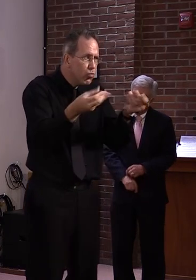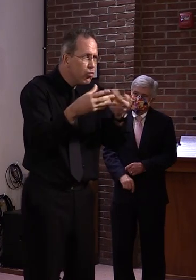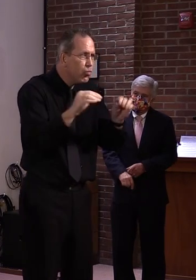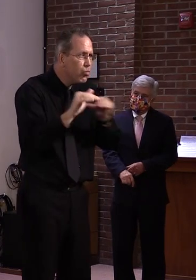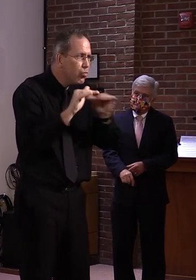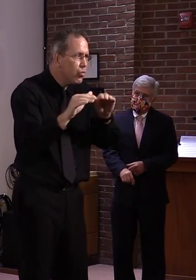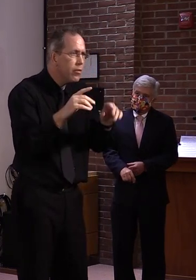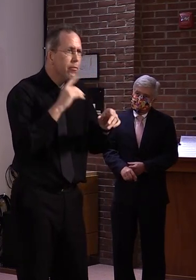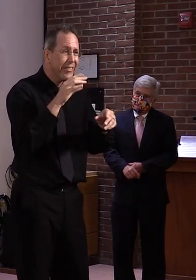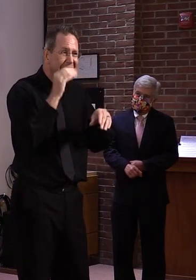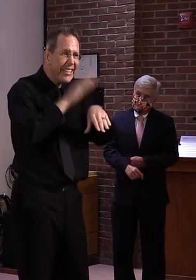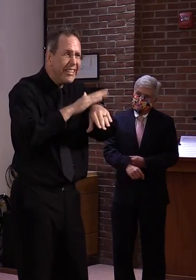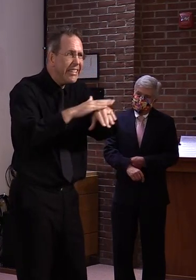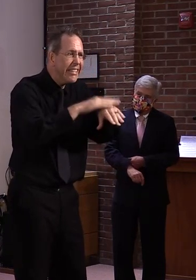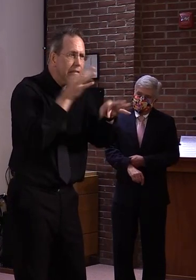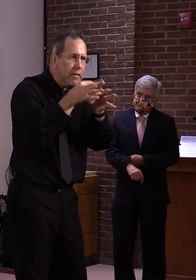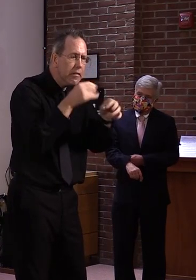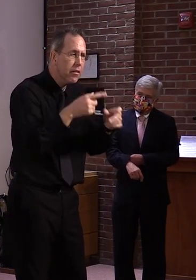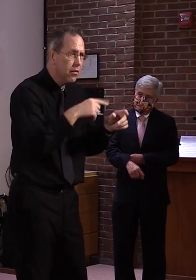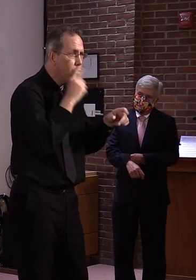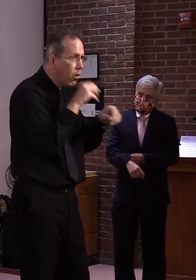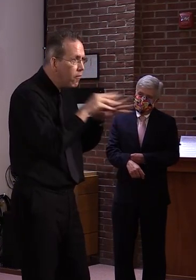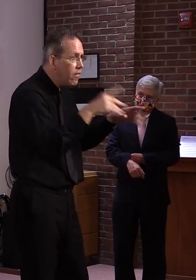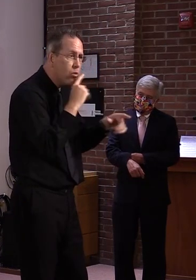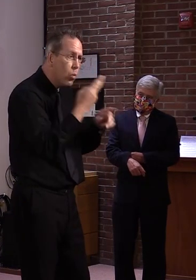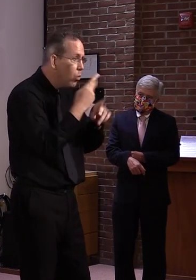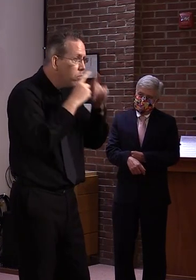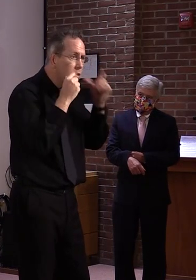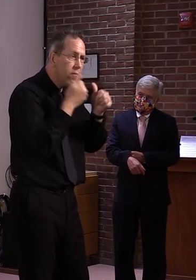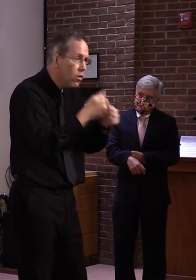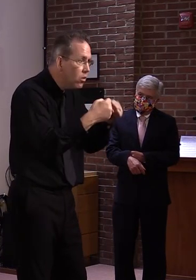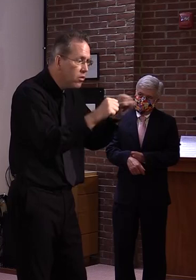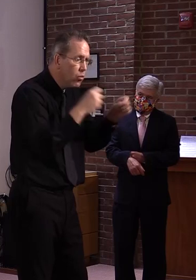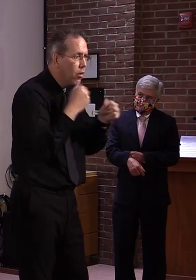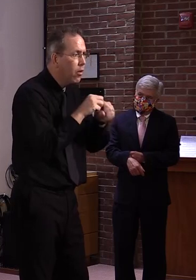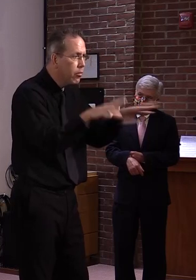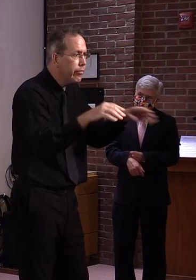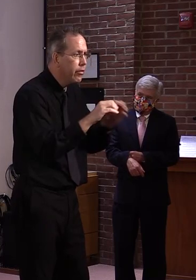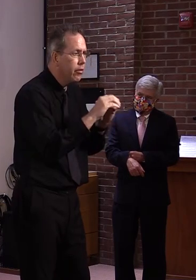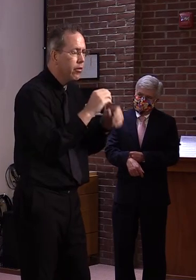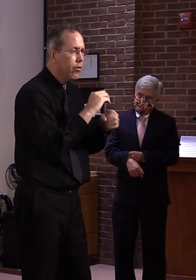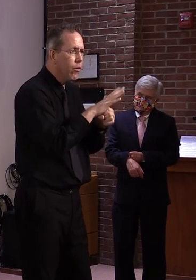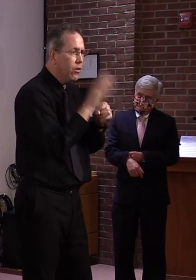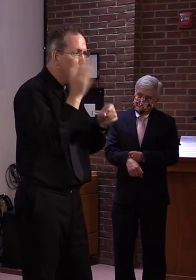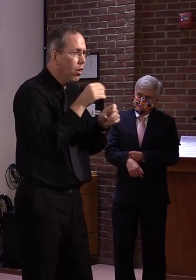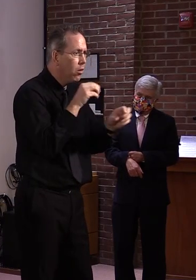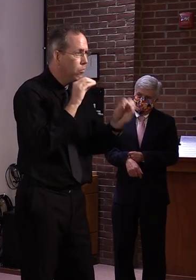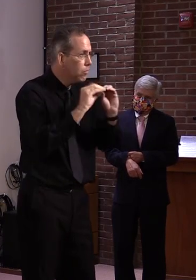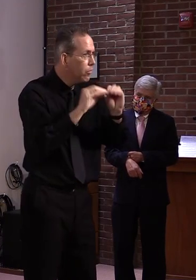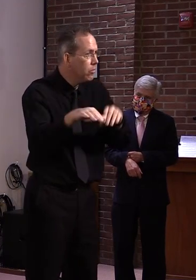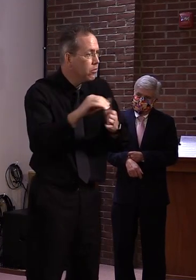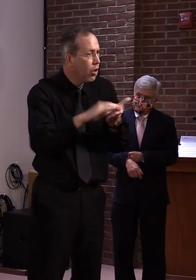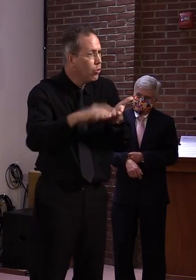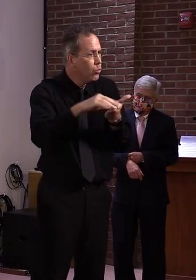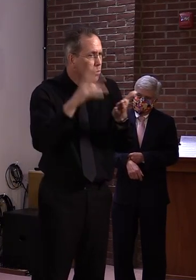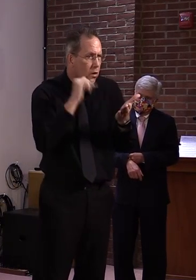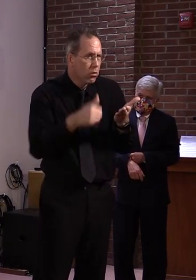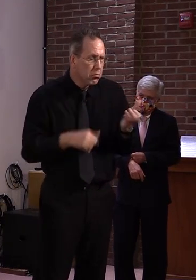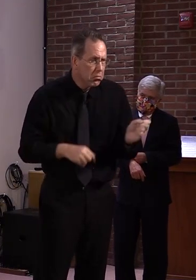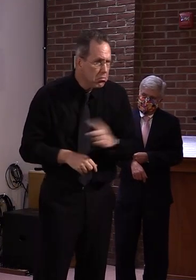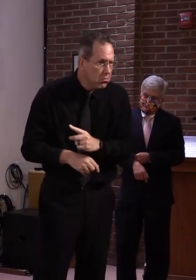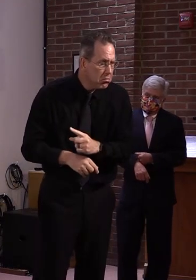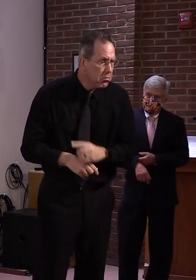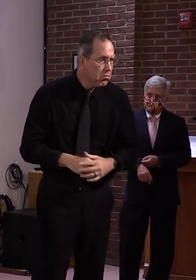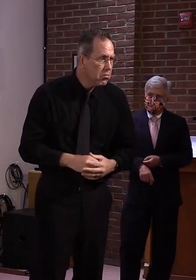a whole host of restrictions and guidance put into place. They've been working on this with Rich